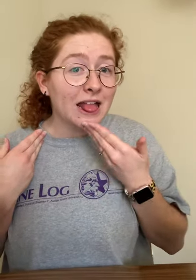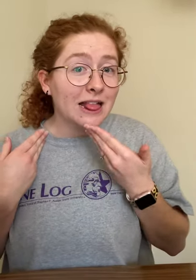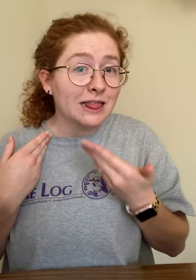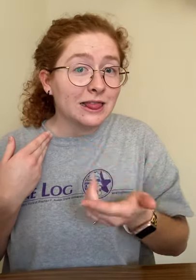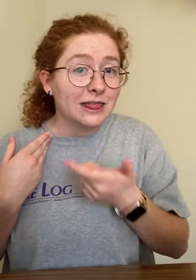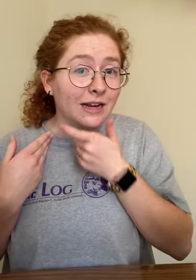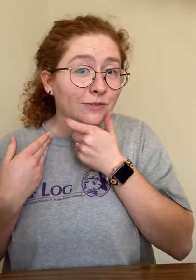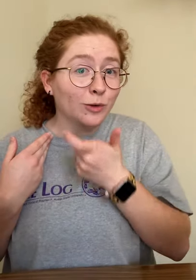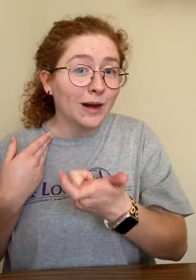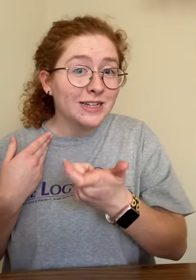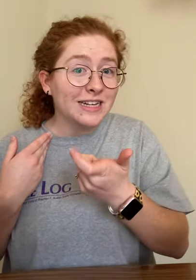Thanks for watching.